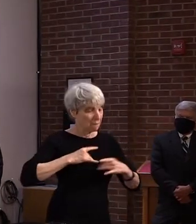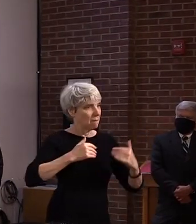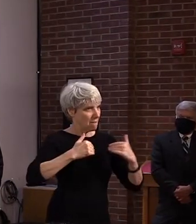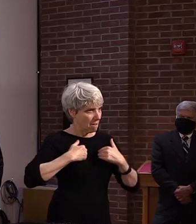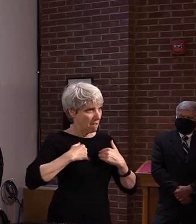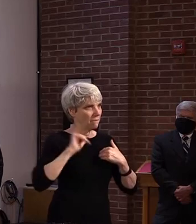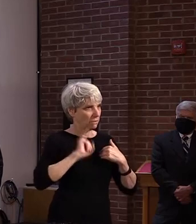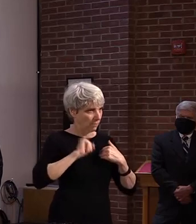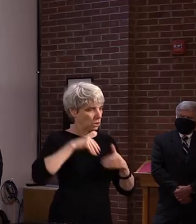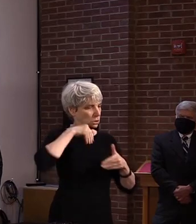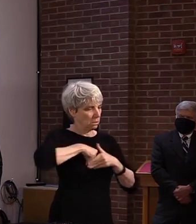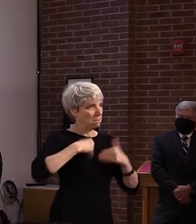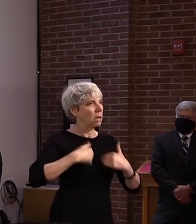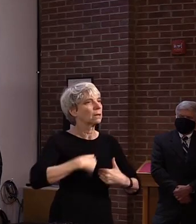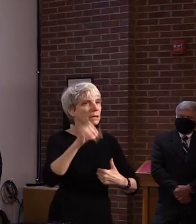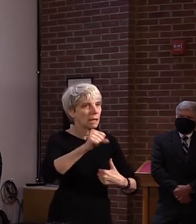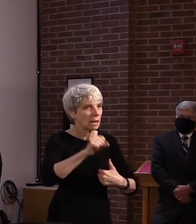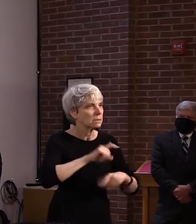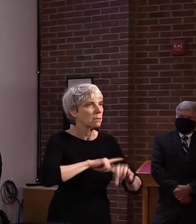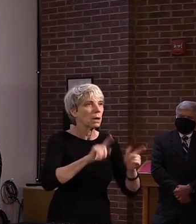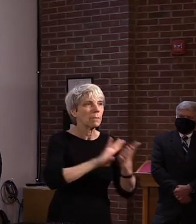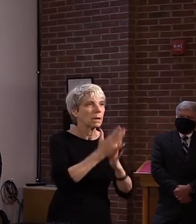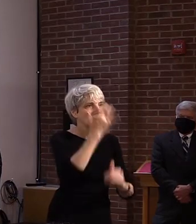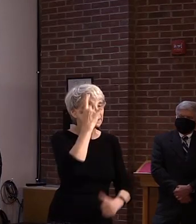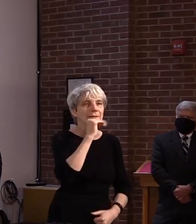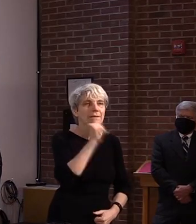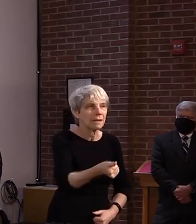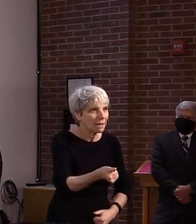infection providing some element of immunity.